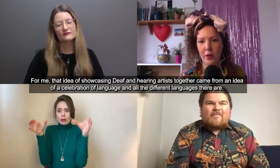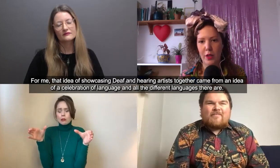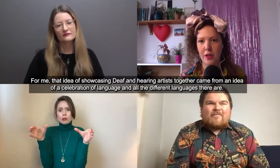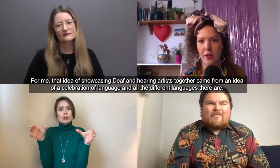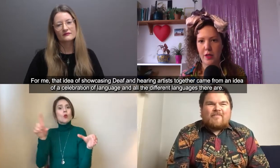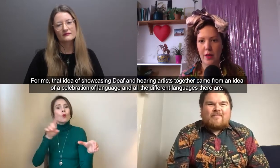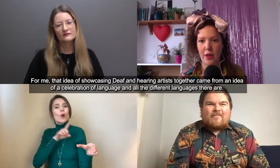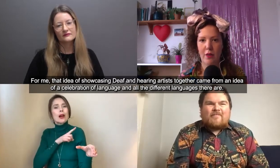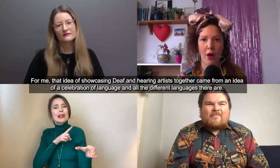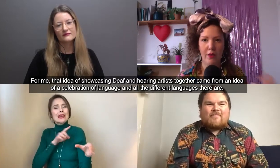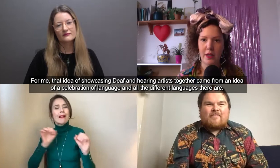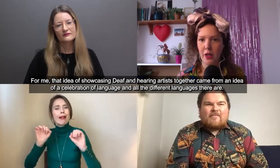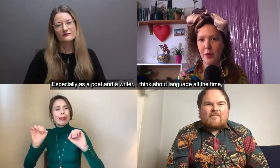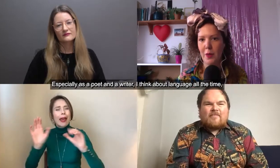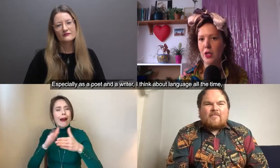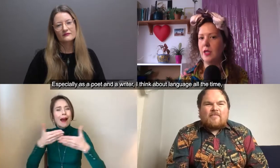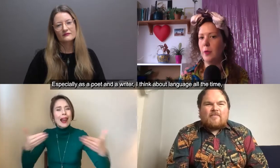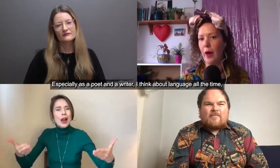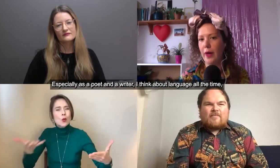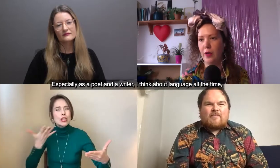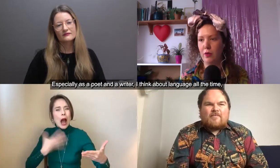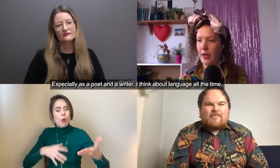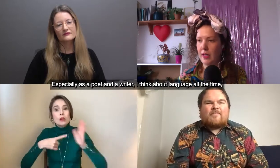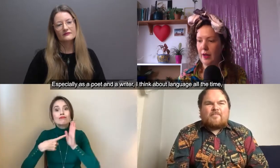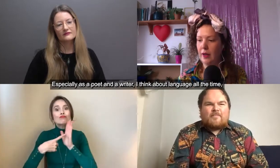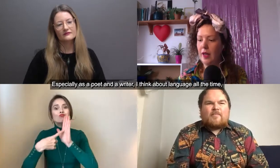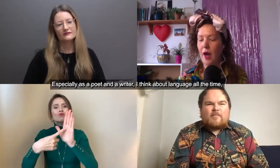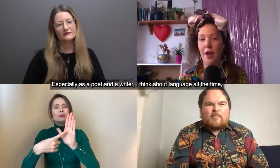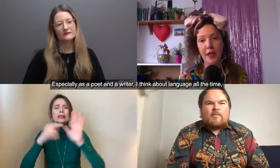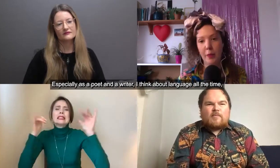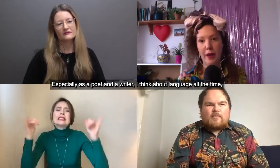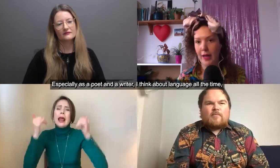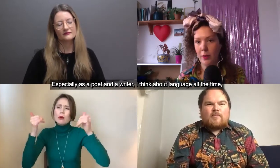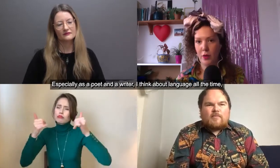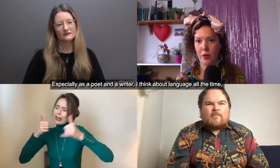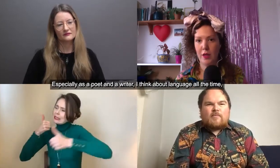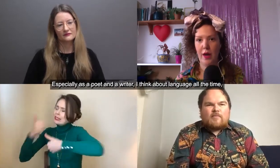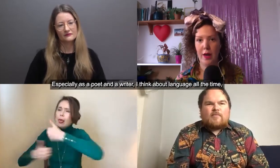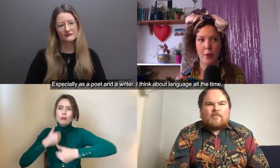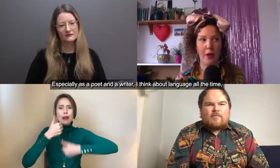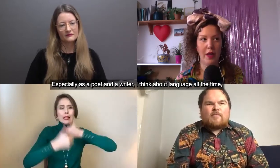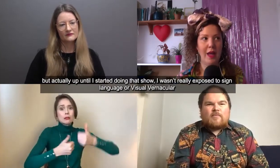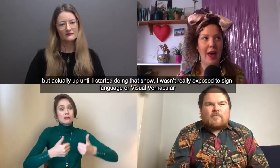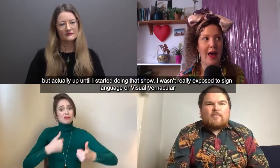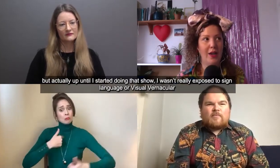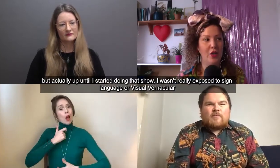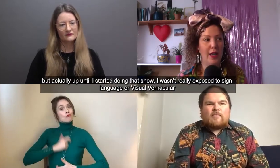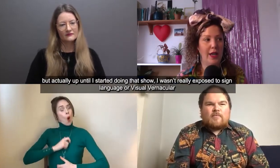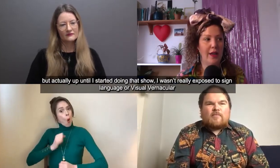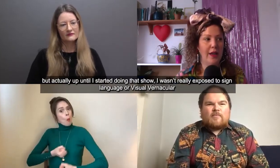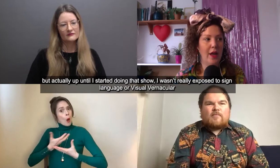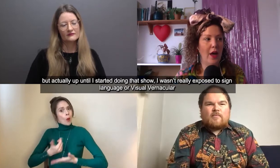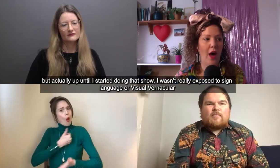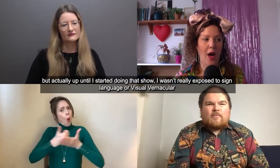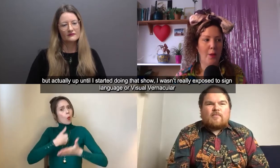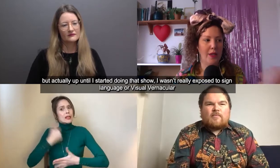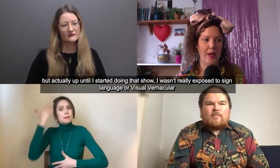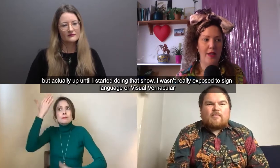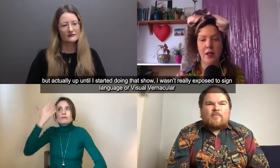that there are and you know especially as a poet and a writer I think about language all the time but actually up until I started